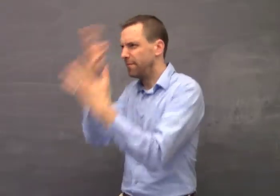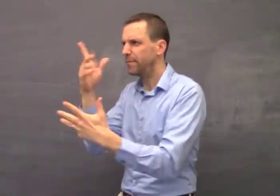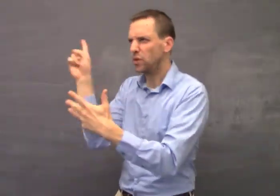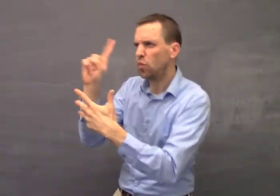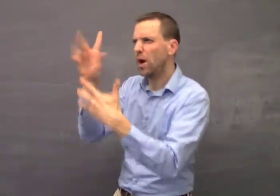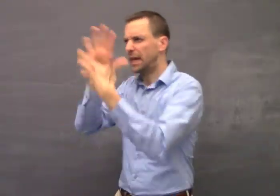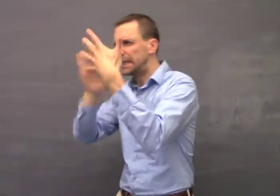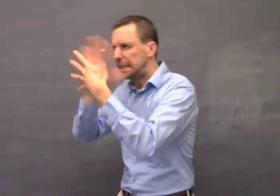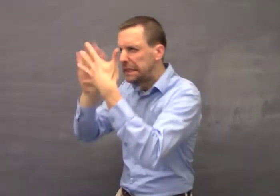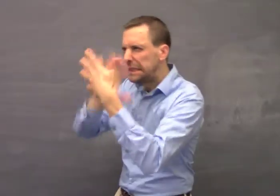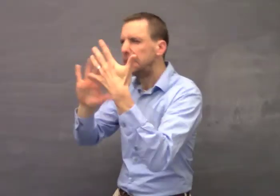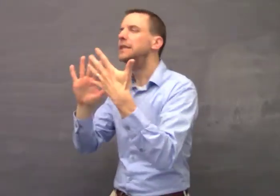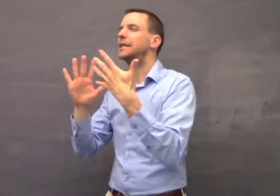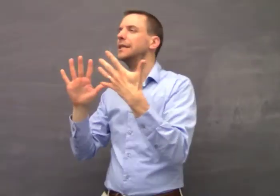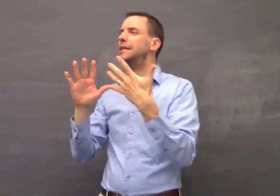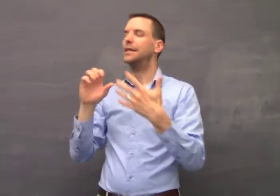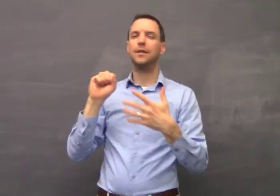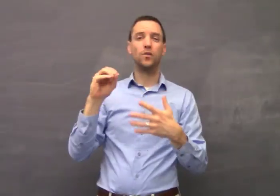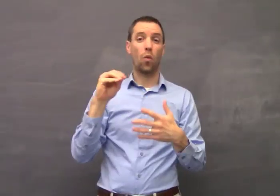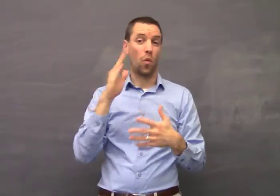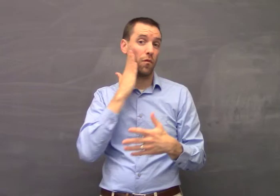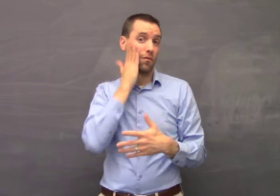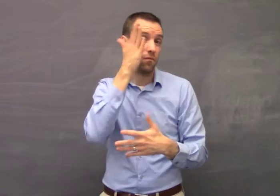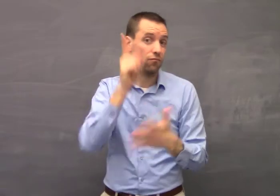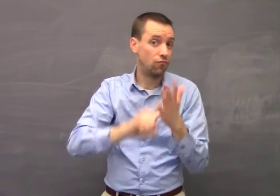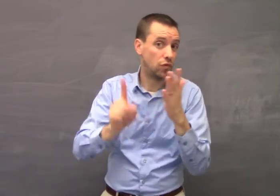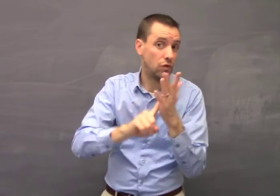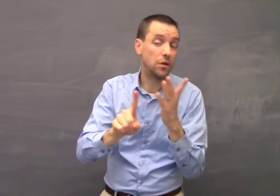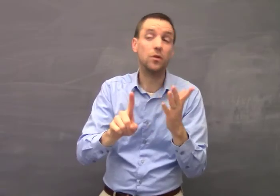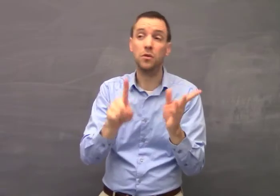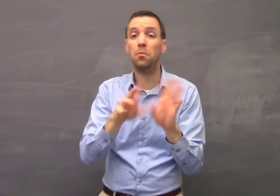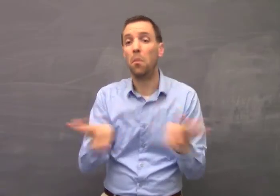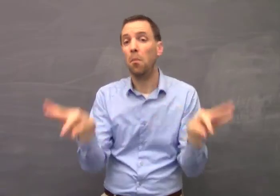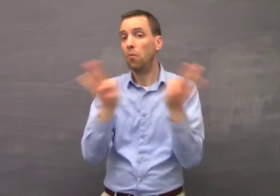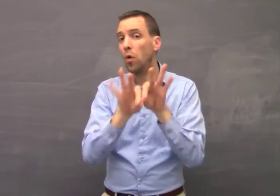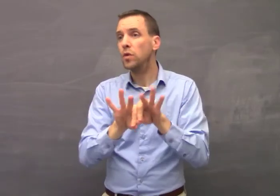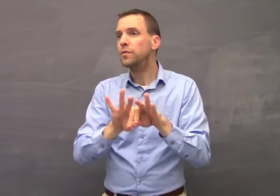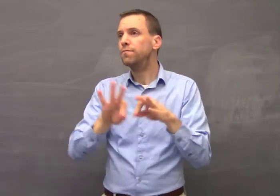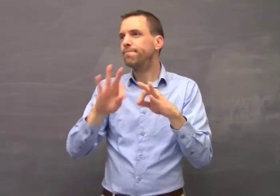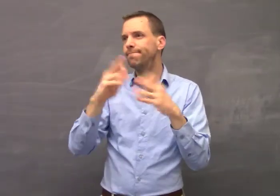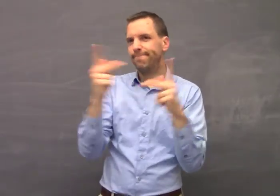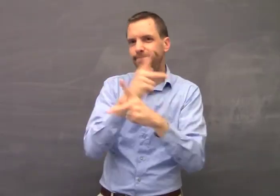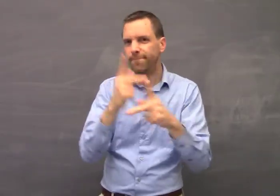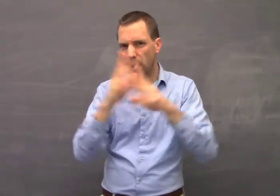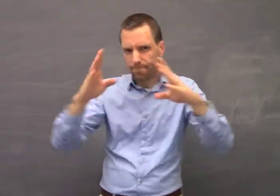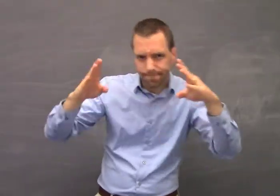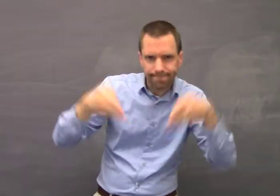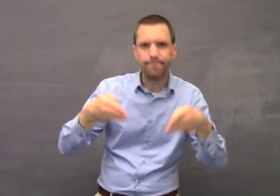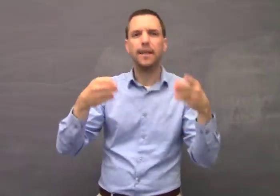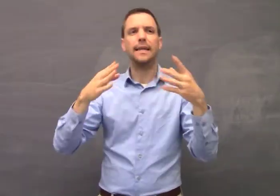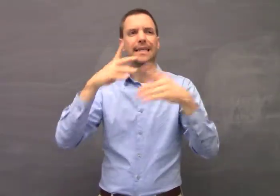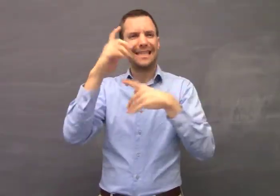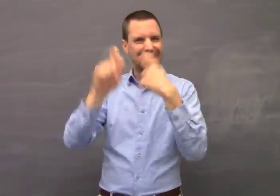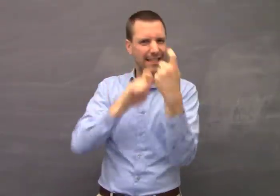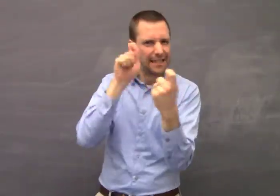the child has to figure out where the information is within that noise. So for future research, it'll be important to figure out